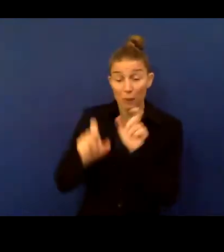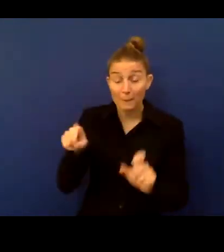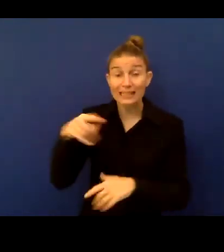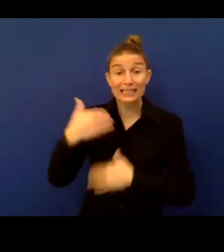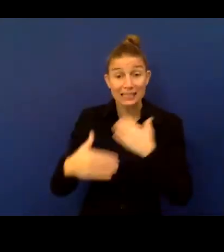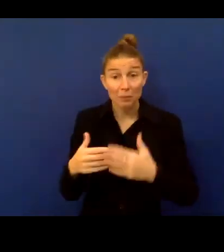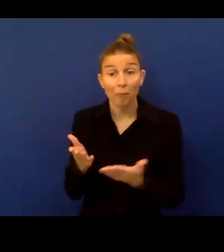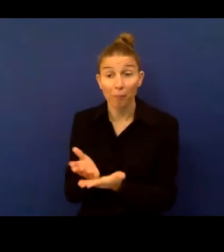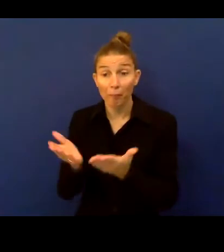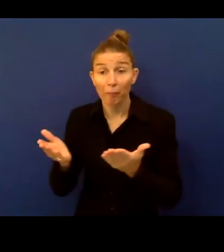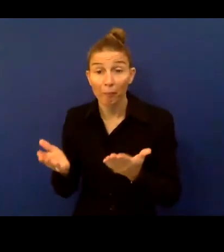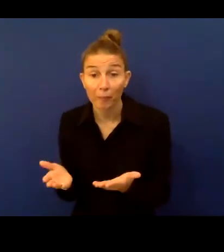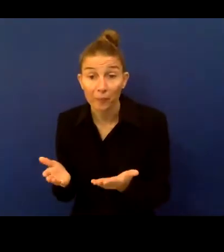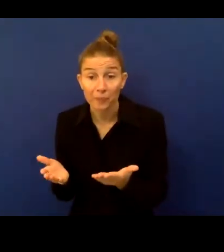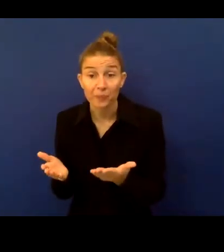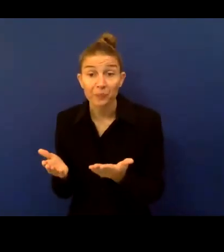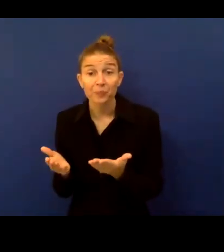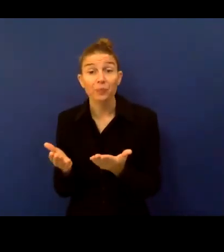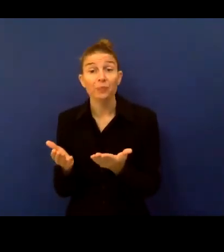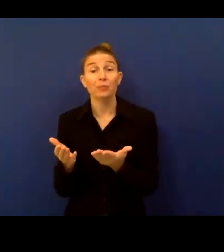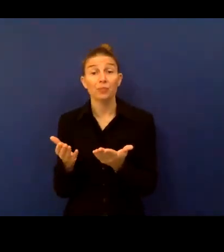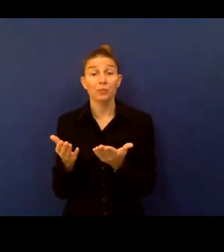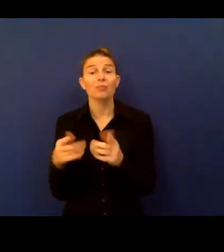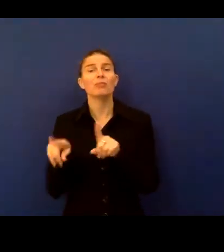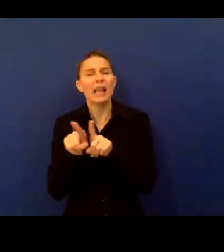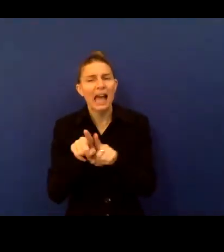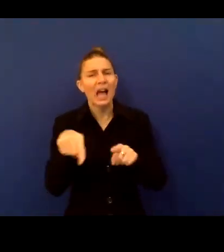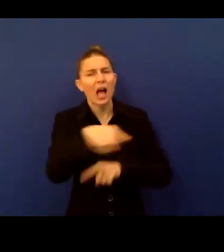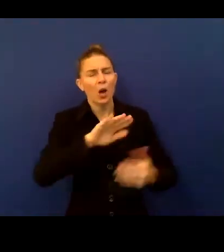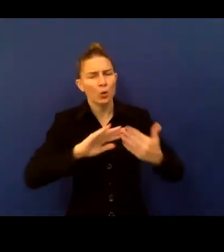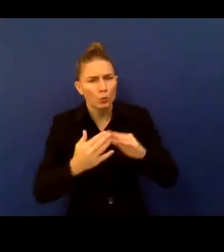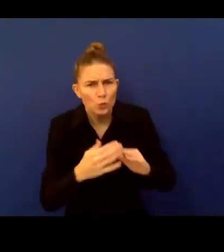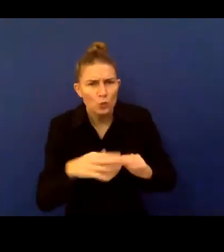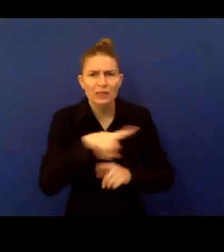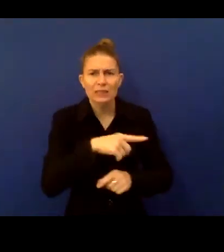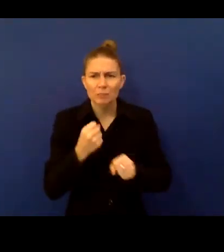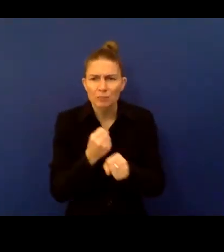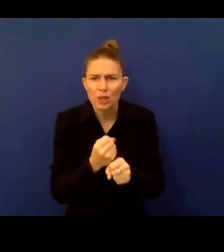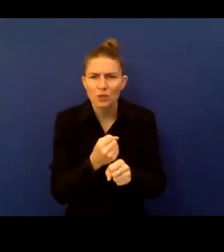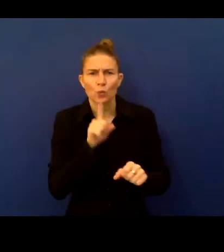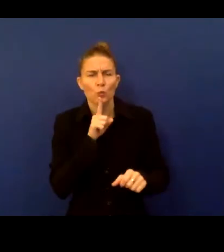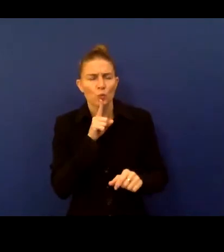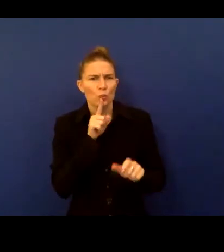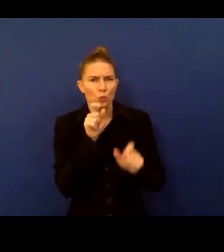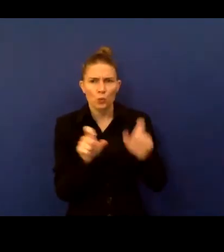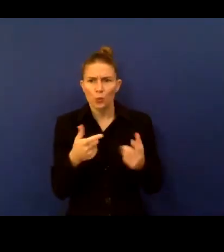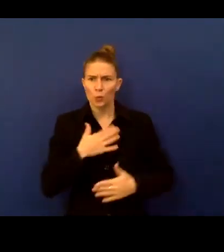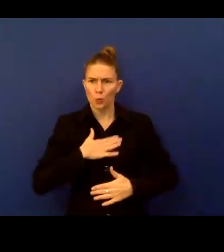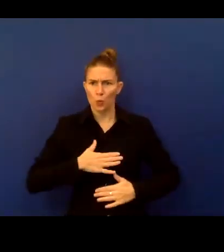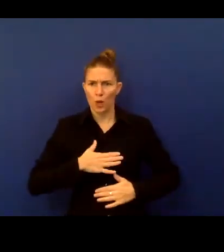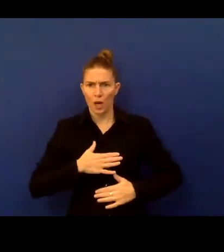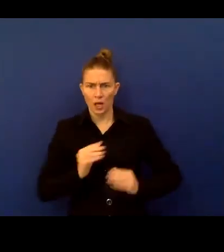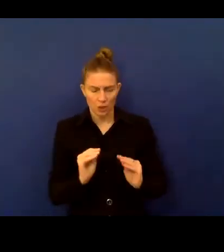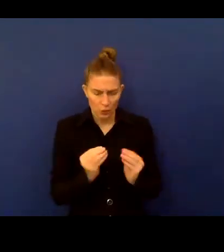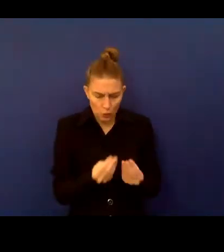mobilized to source current data and insights. A great example is the COVID-19 Disability Rights Monitor.